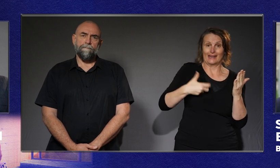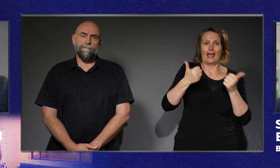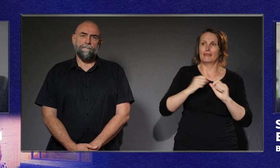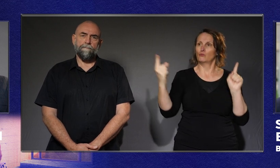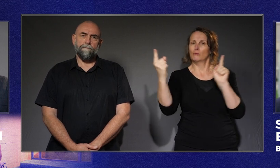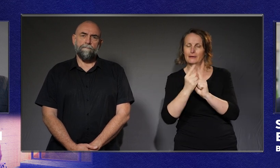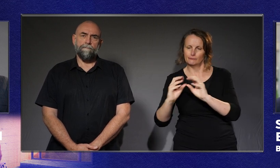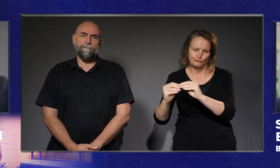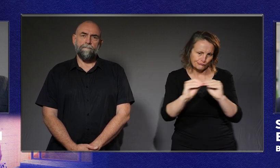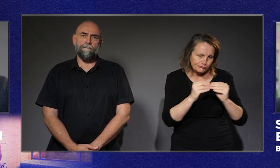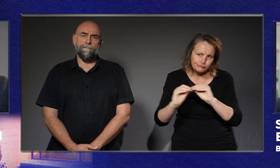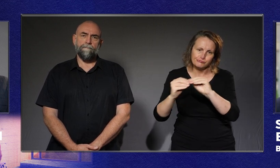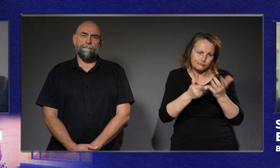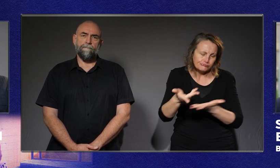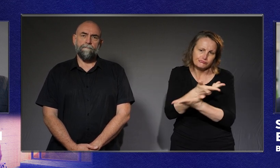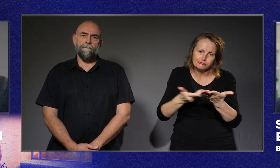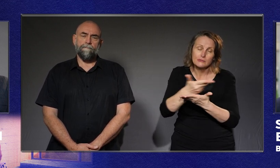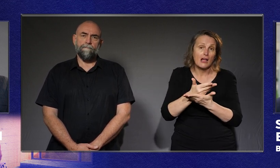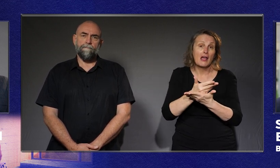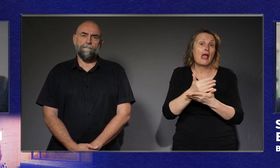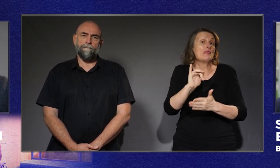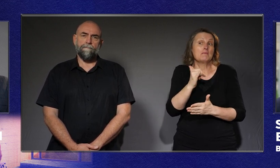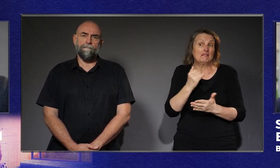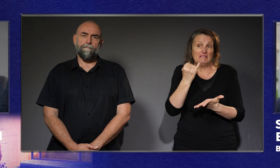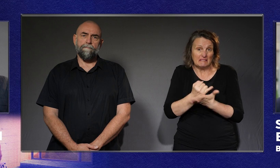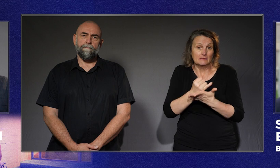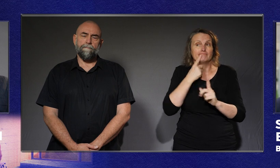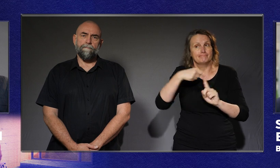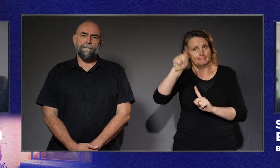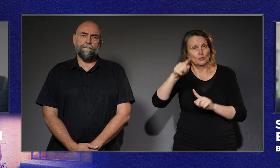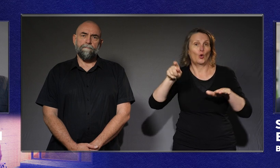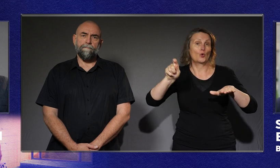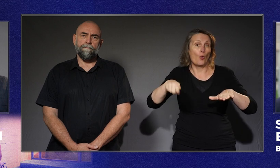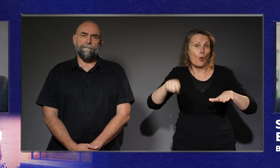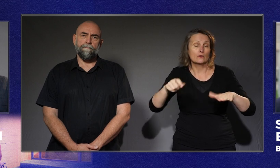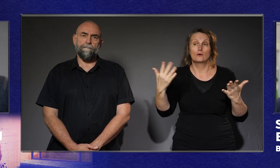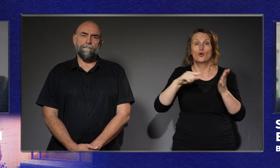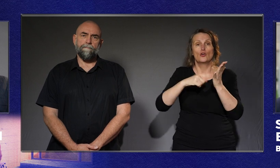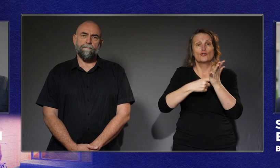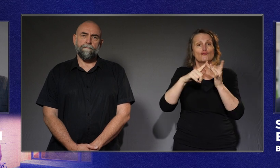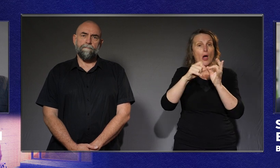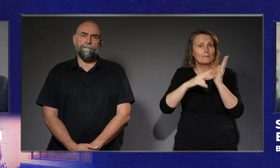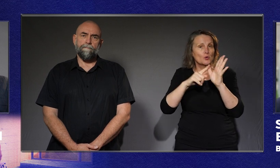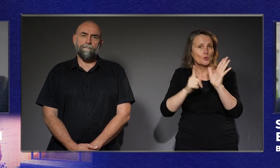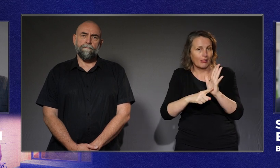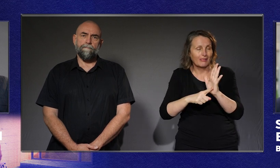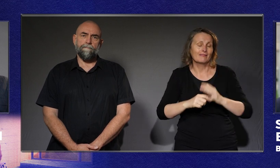and then referred to in the federal system, to a court or to a tribunal in the state system. The complaint system